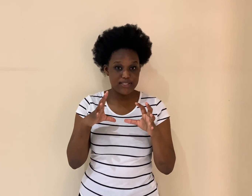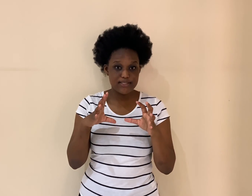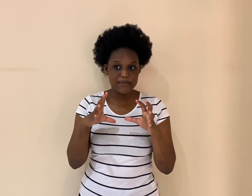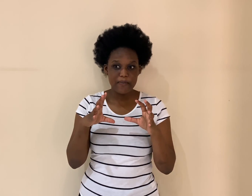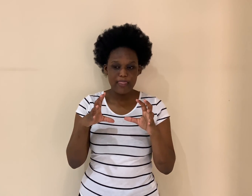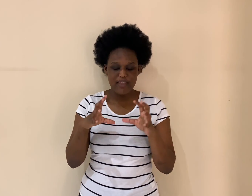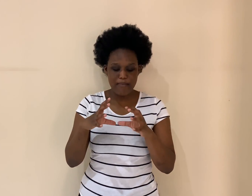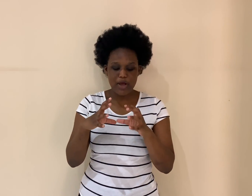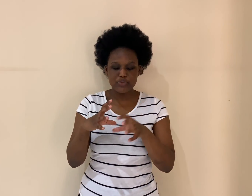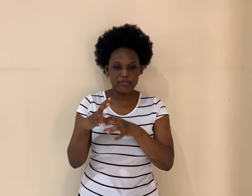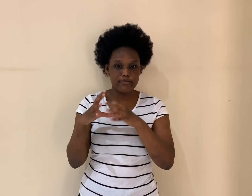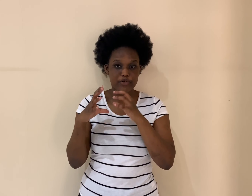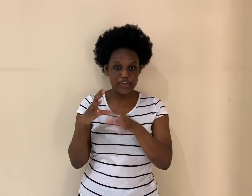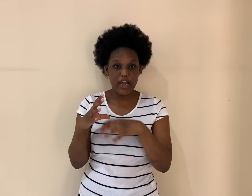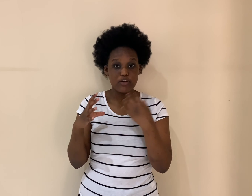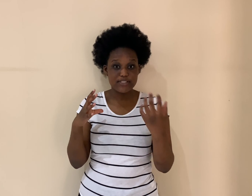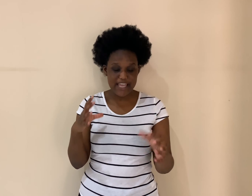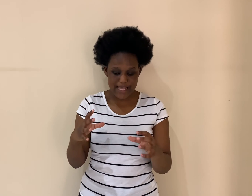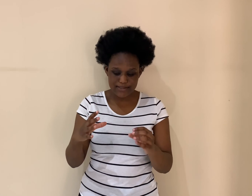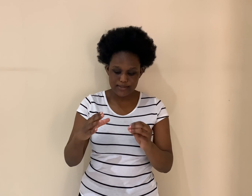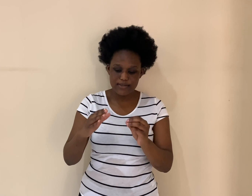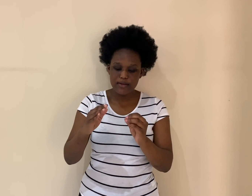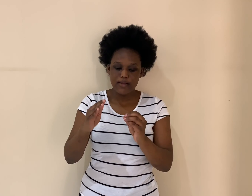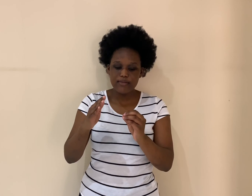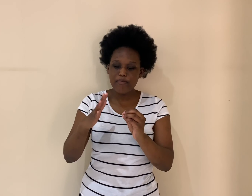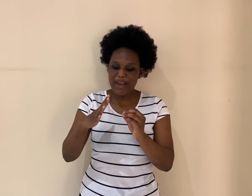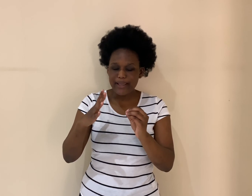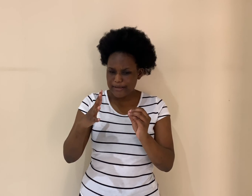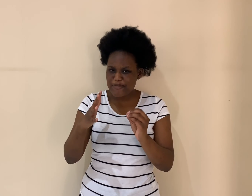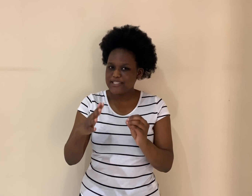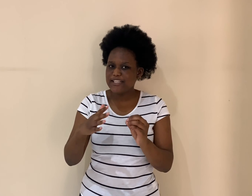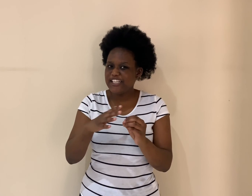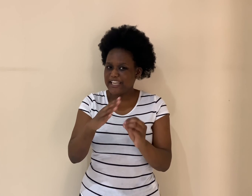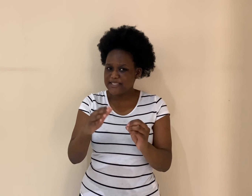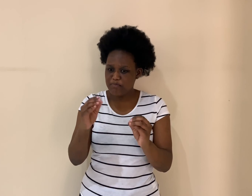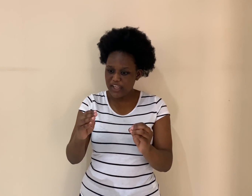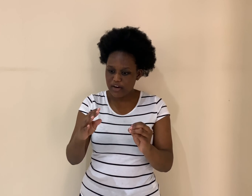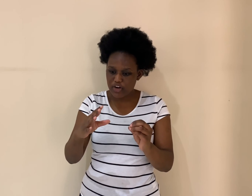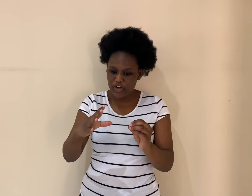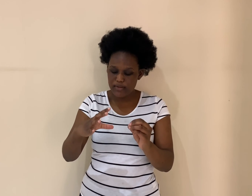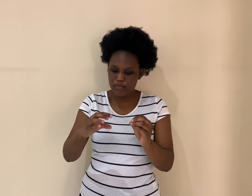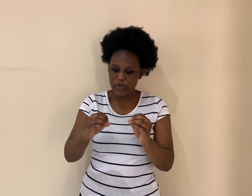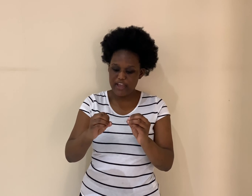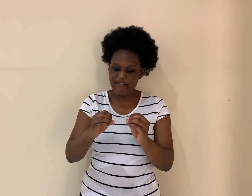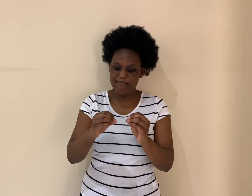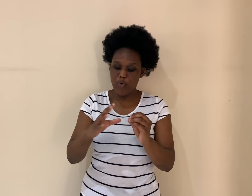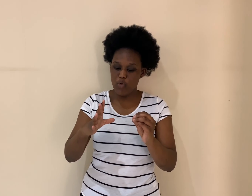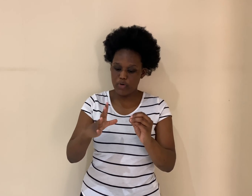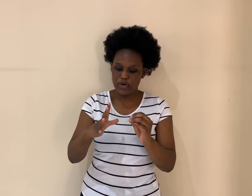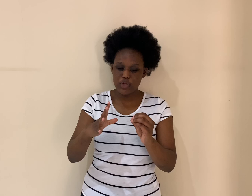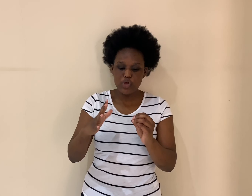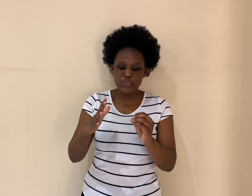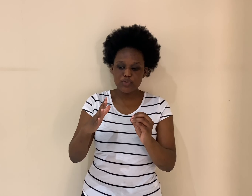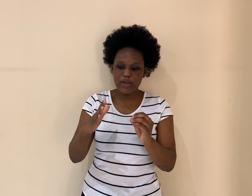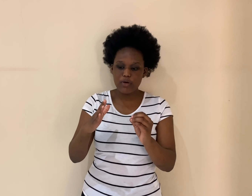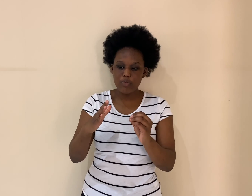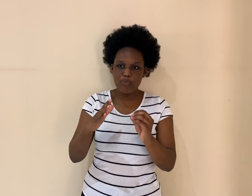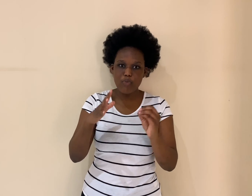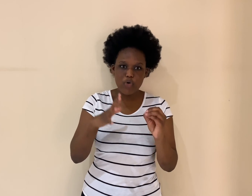the amount of, greenhouse gases, the blanket basically gets bigger. We have more. So, now, more